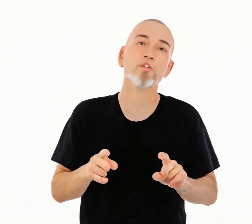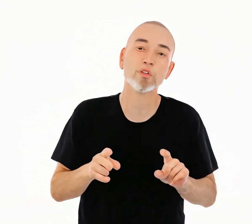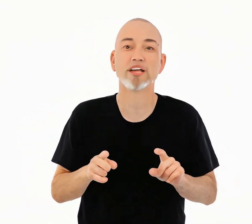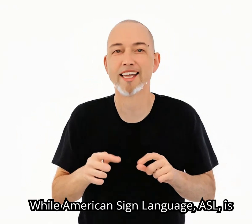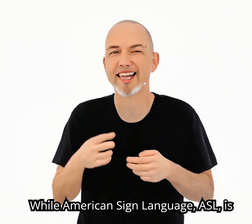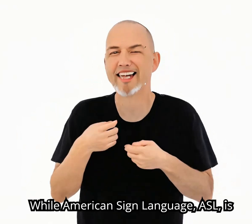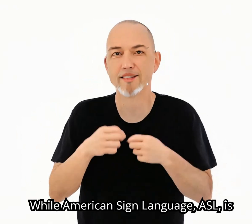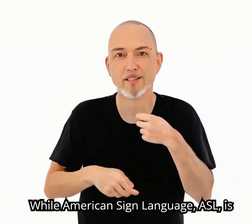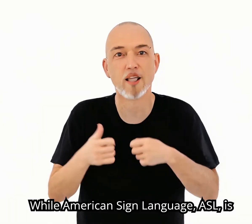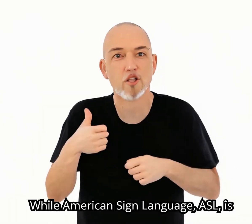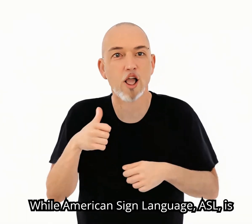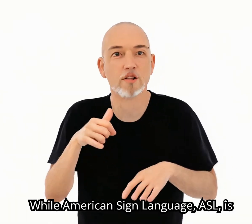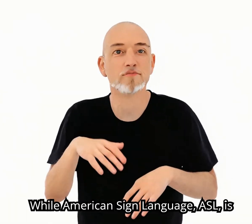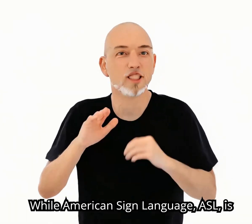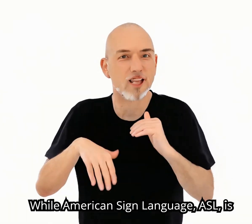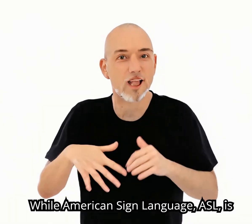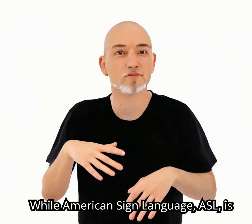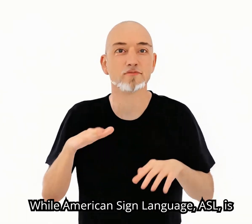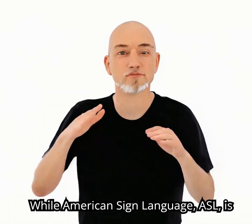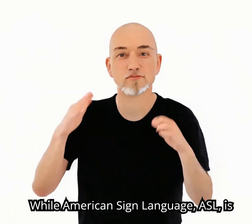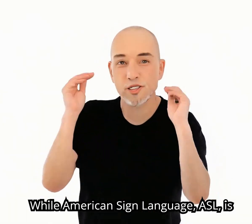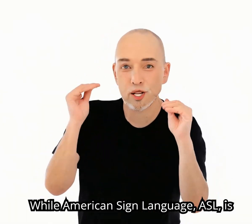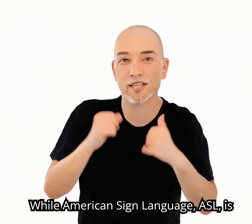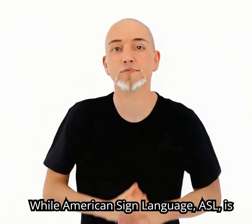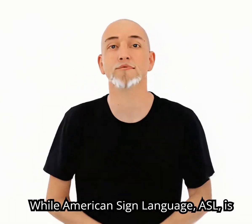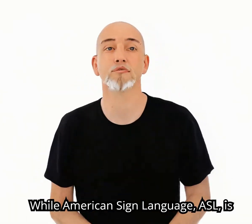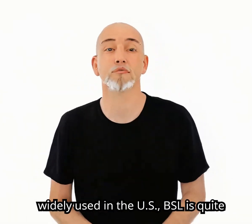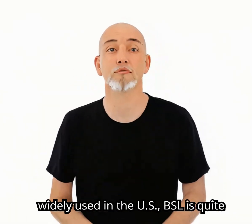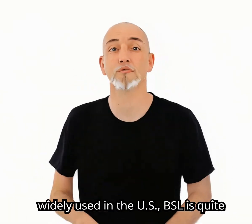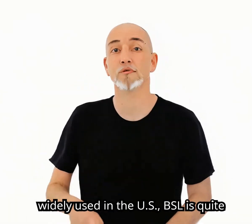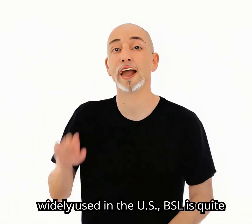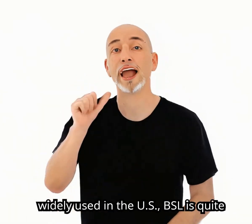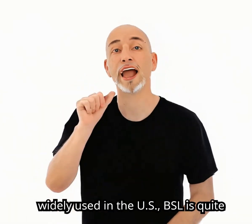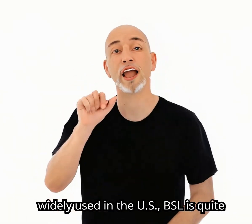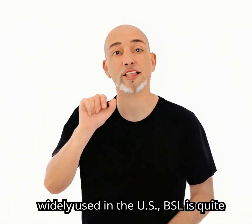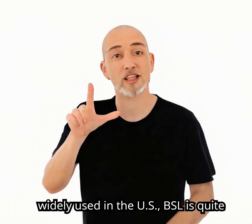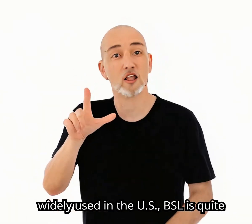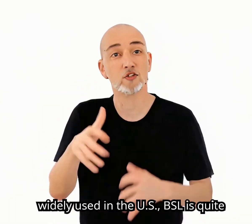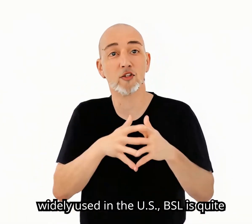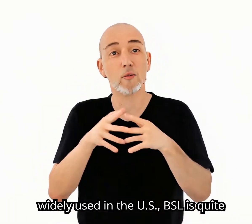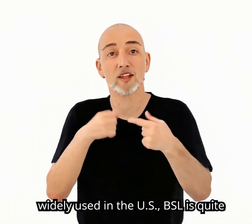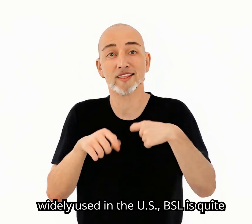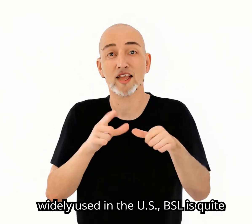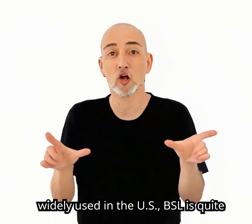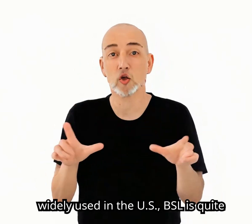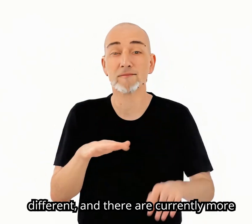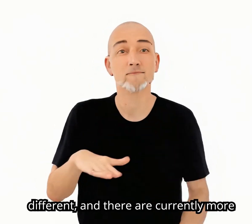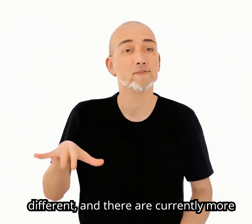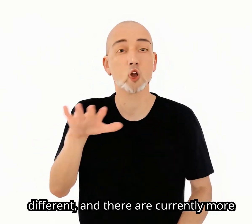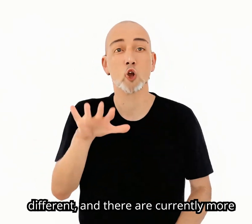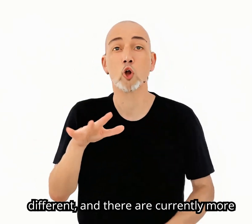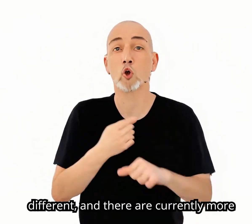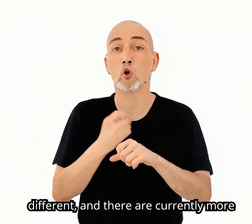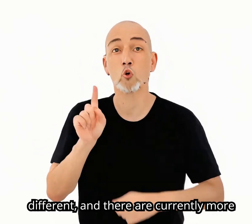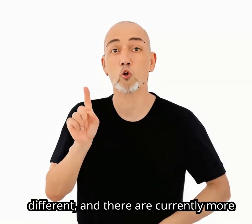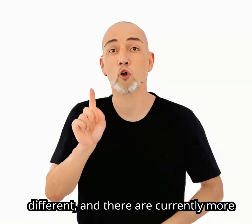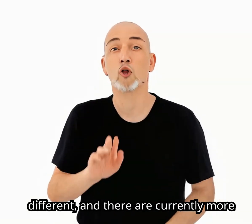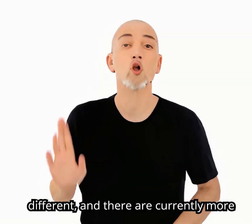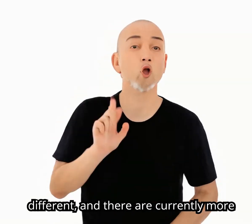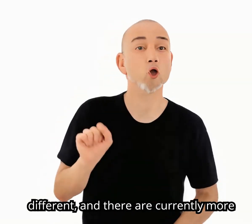While American Sign Language, ASL, is widely used in the US, BSL is quite different, and there are currently more